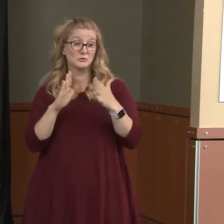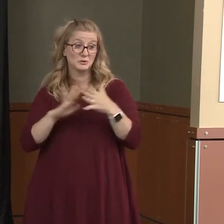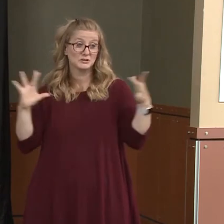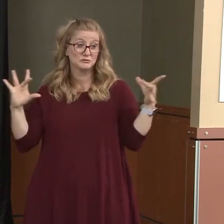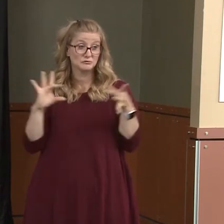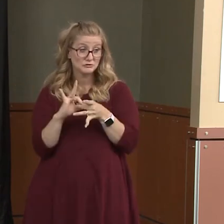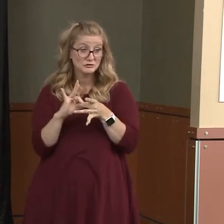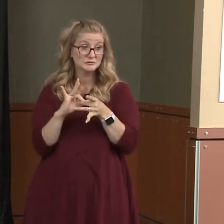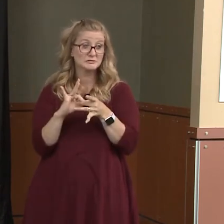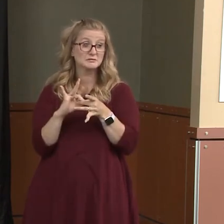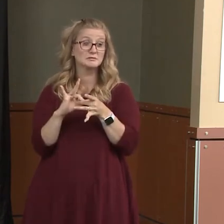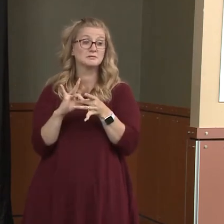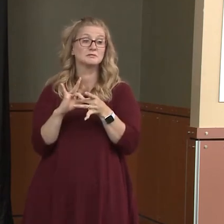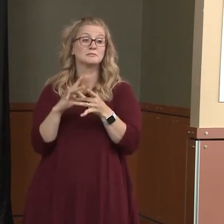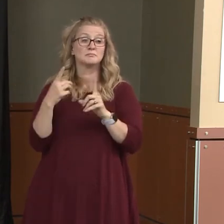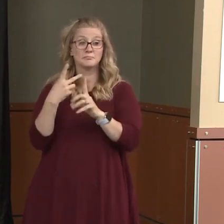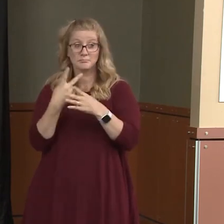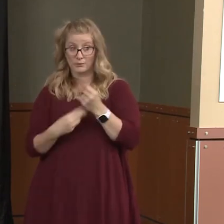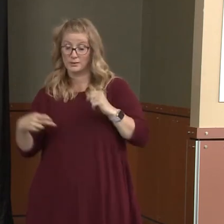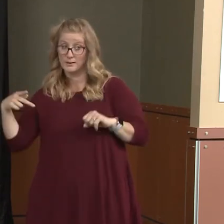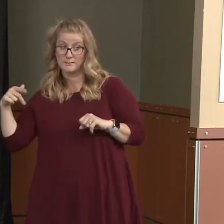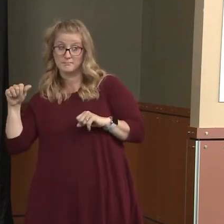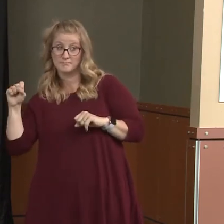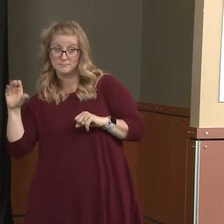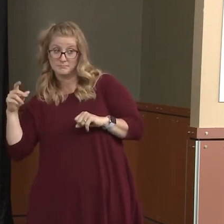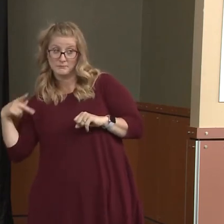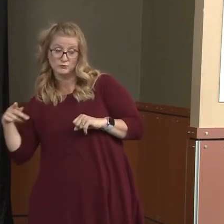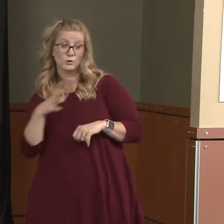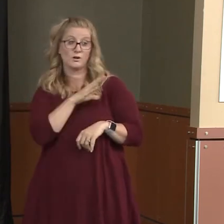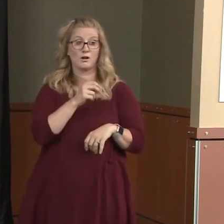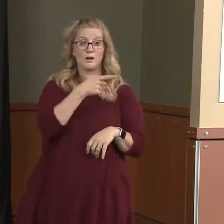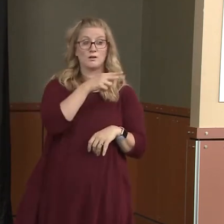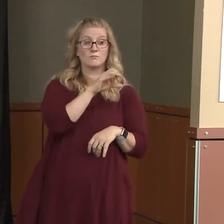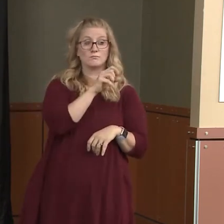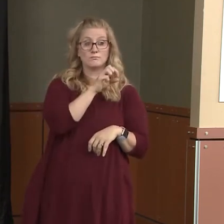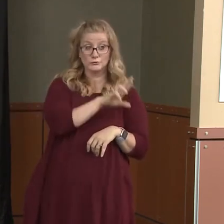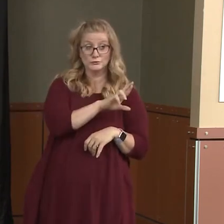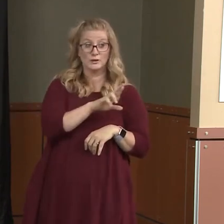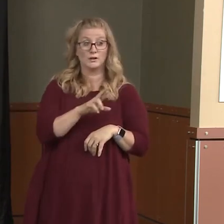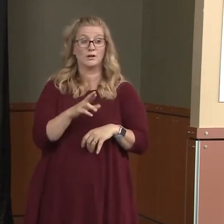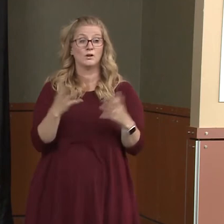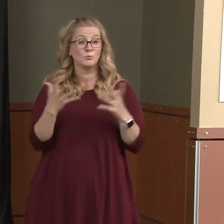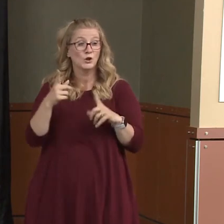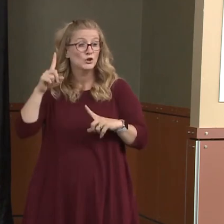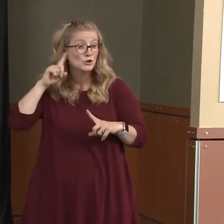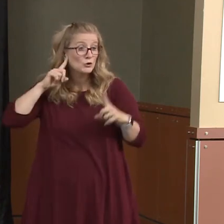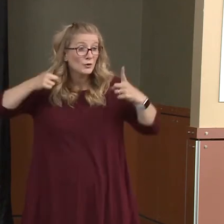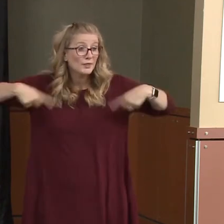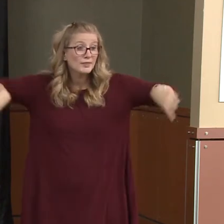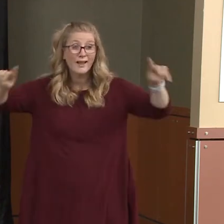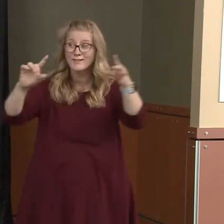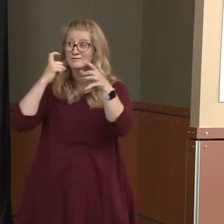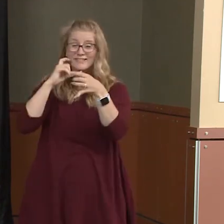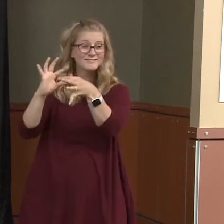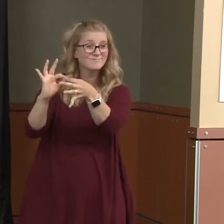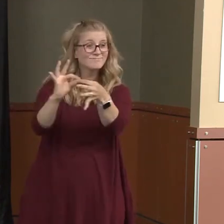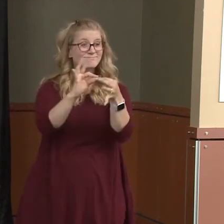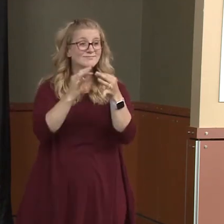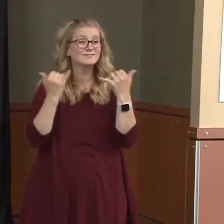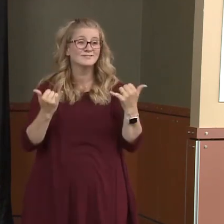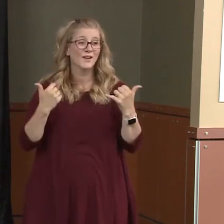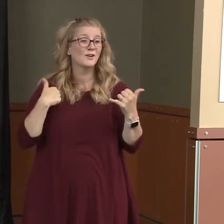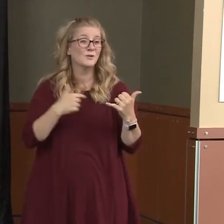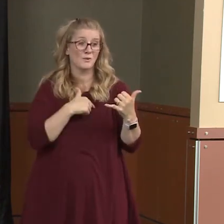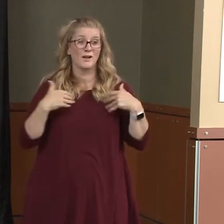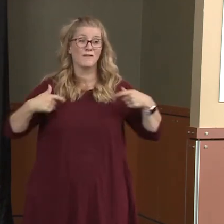everyone state, we are in control of our own destiny right now. We have the ability to simply put a mask on